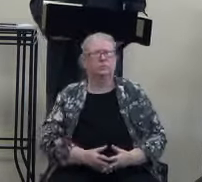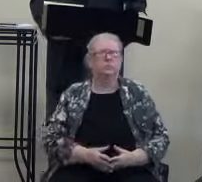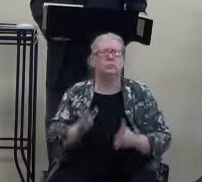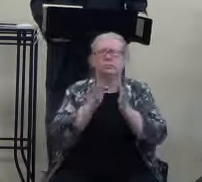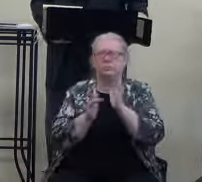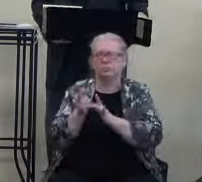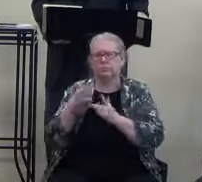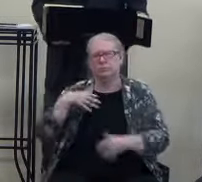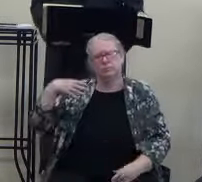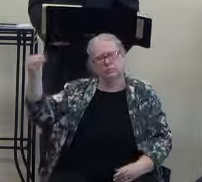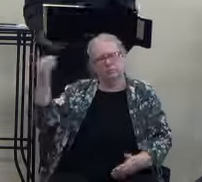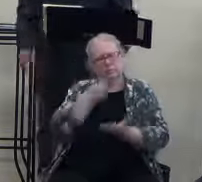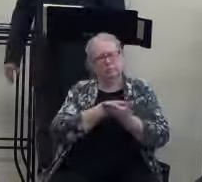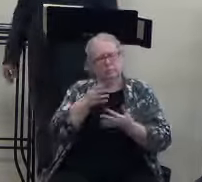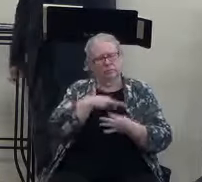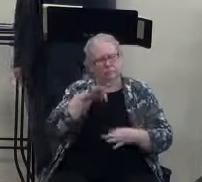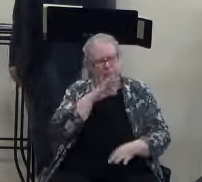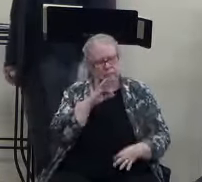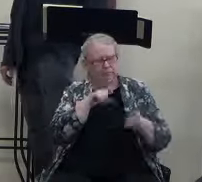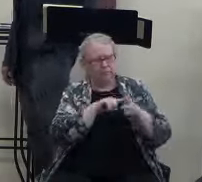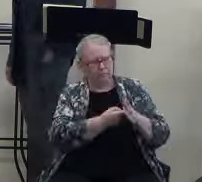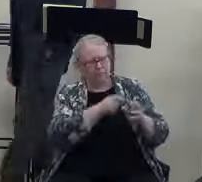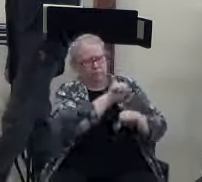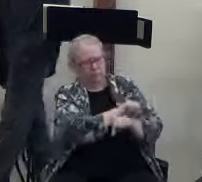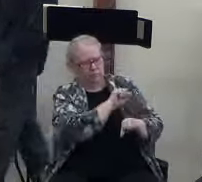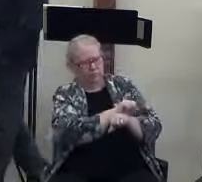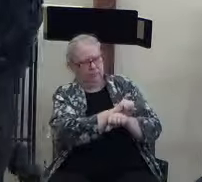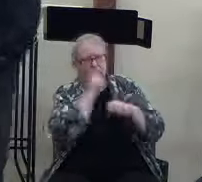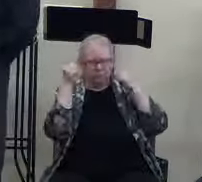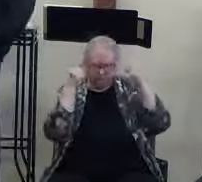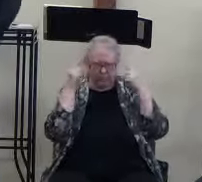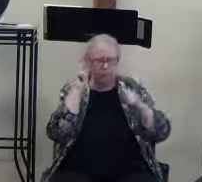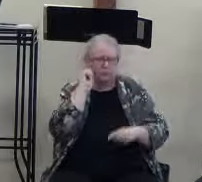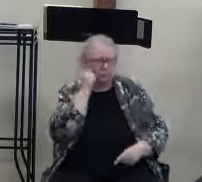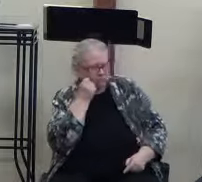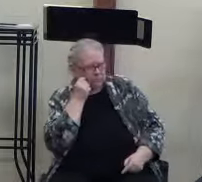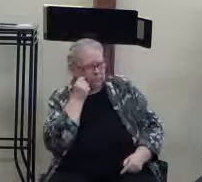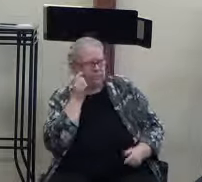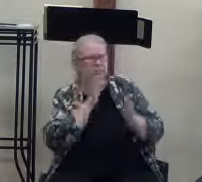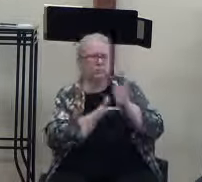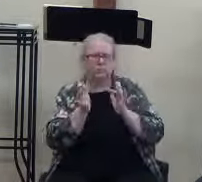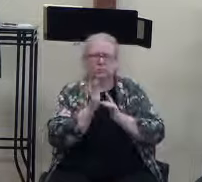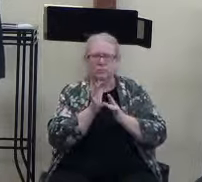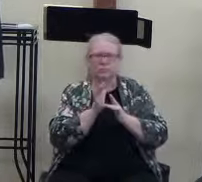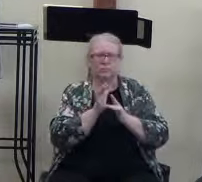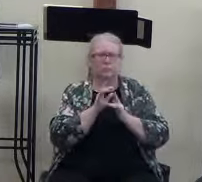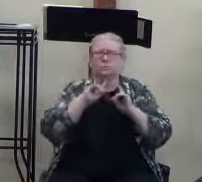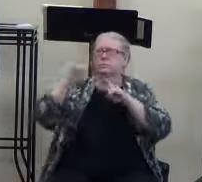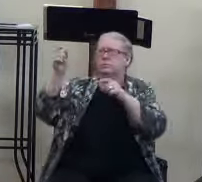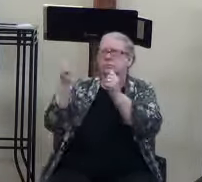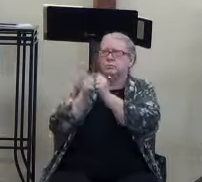Jesus leaves, and the Holy Spirit goes to work. I think it's really cool. Jesus is going to be with the Father,